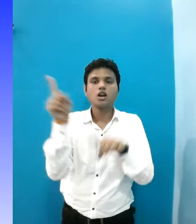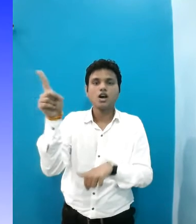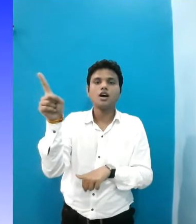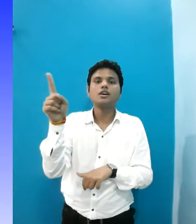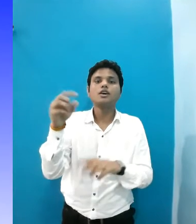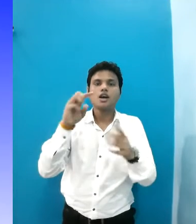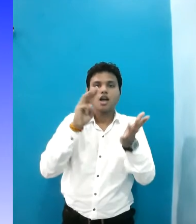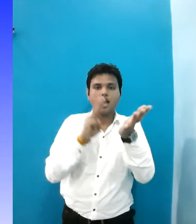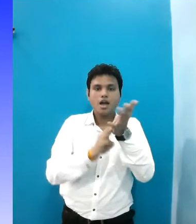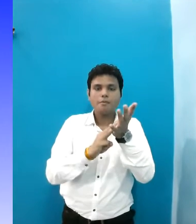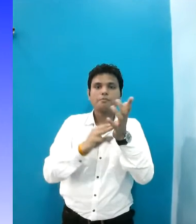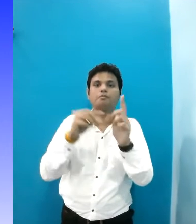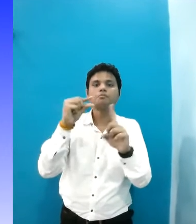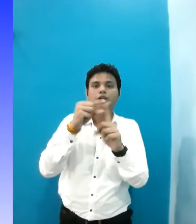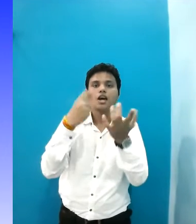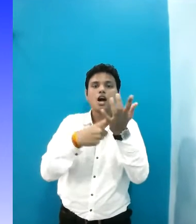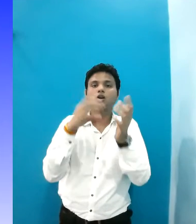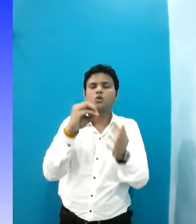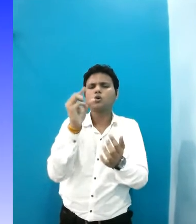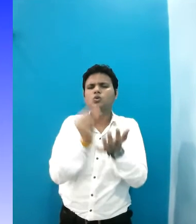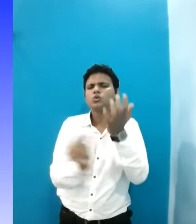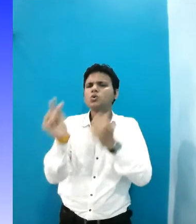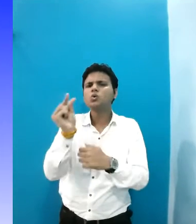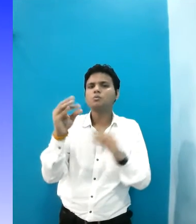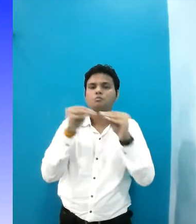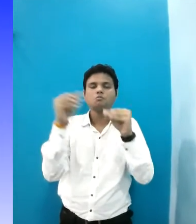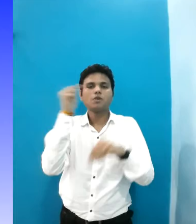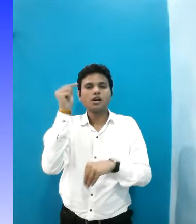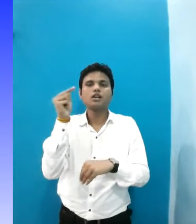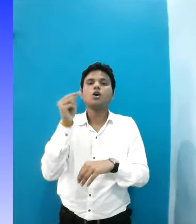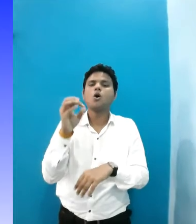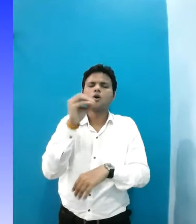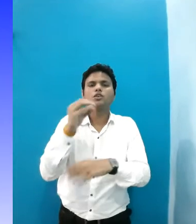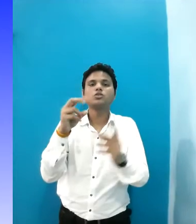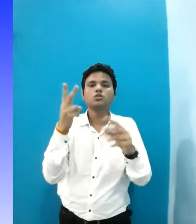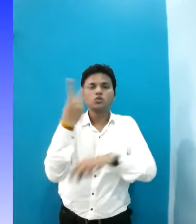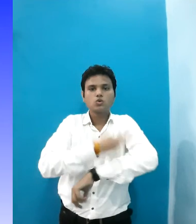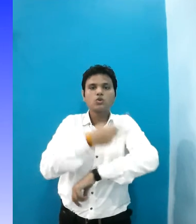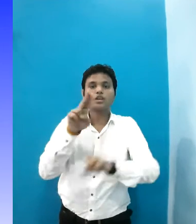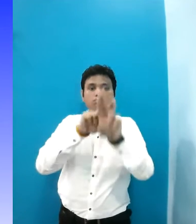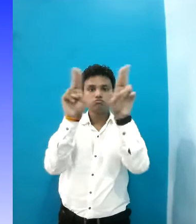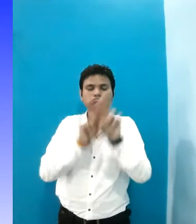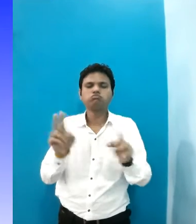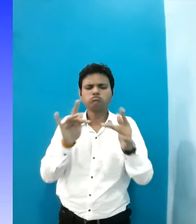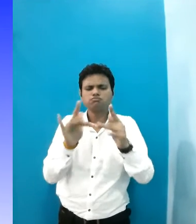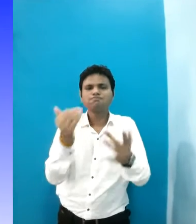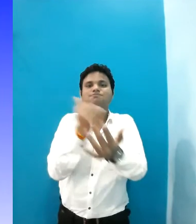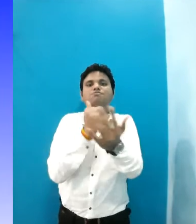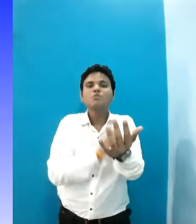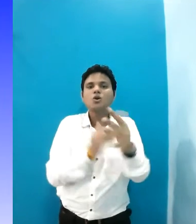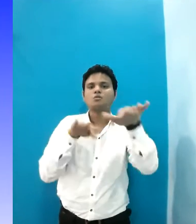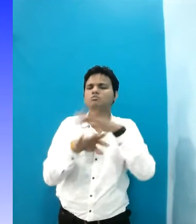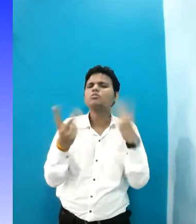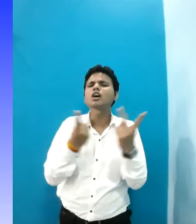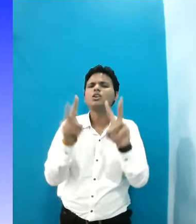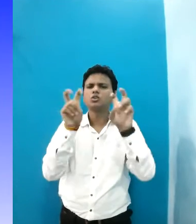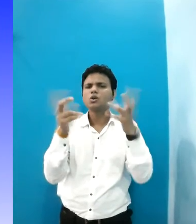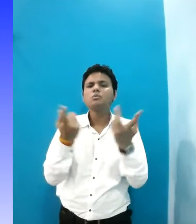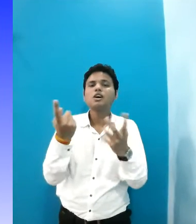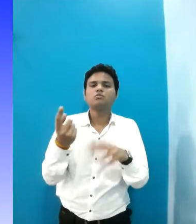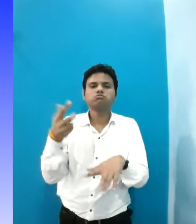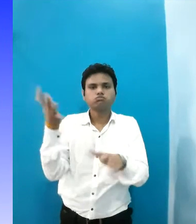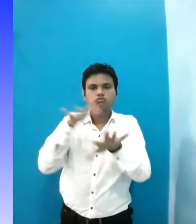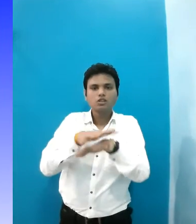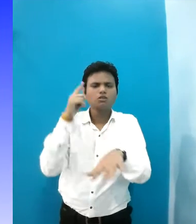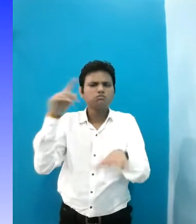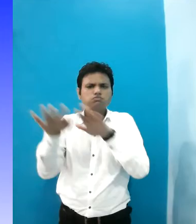Kota, Mahatma Jyotiba Phule Rohilkhand University, Barely, organizes two-day international webposium on